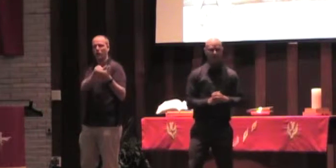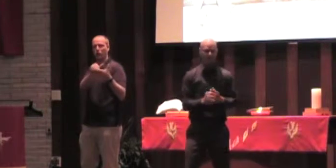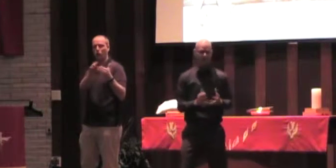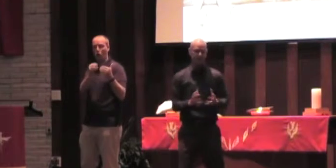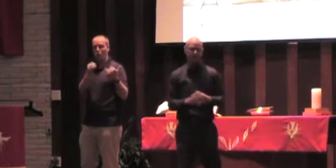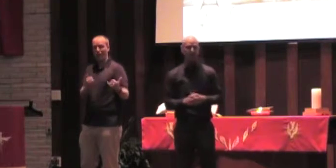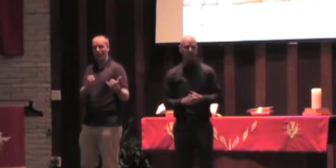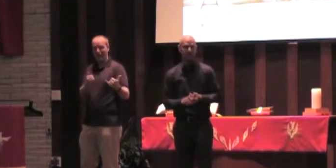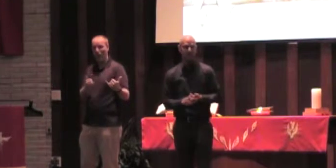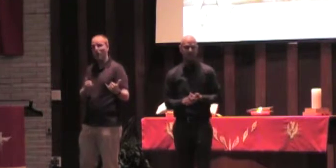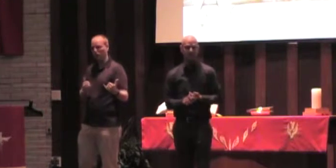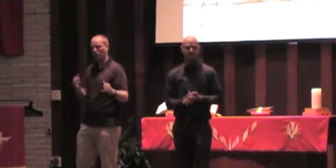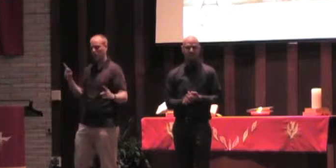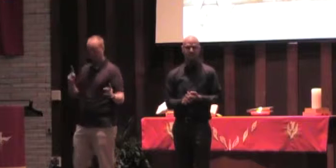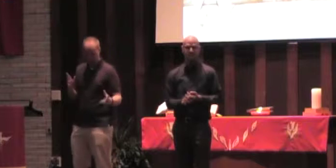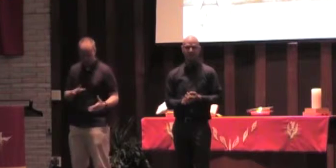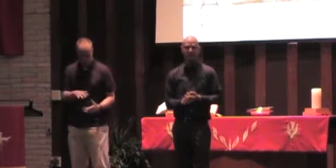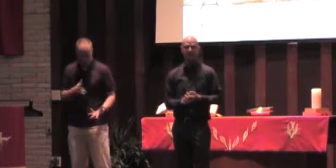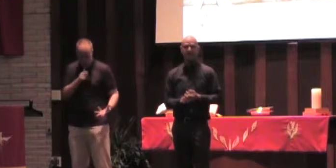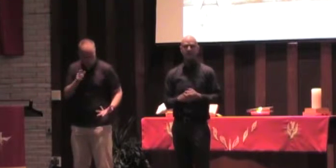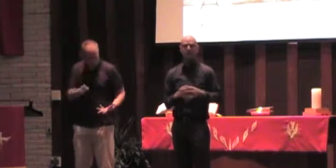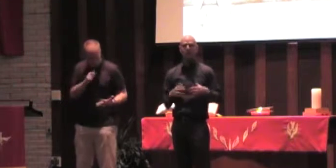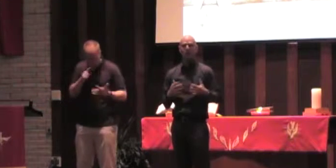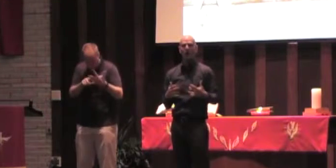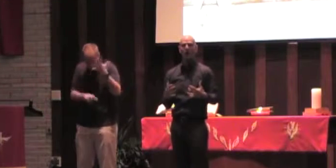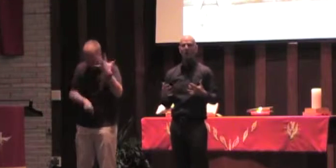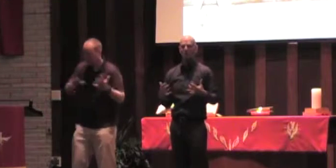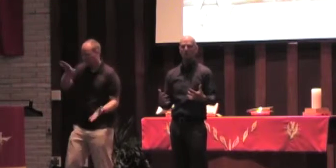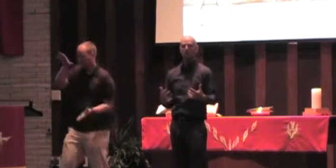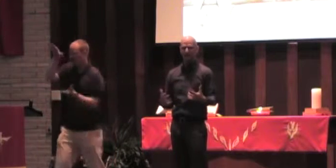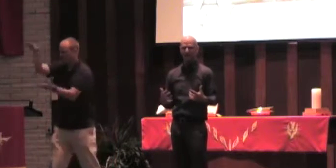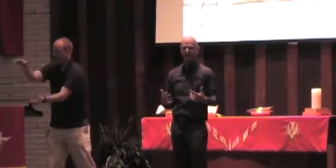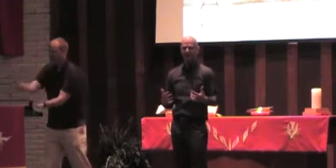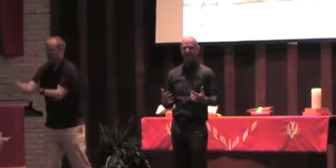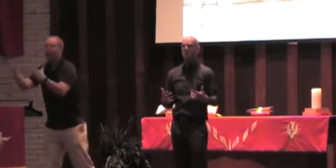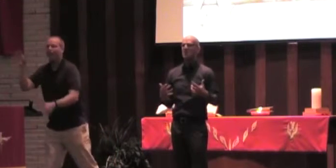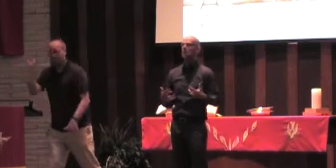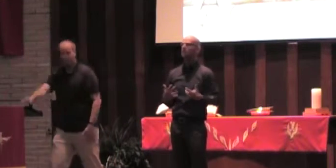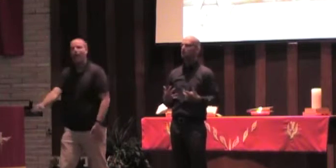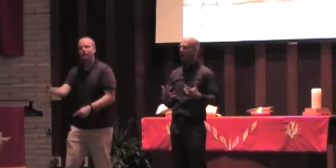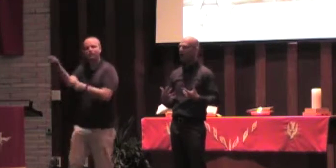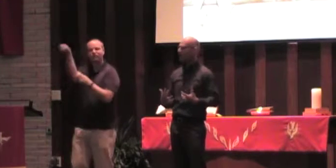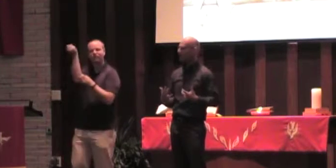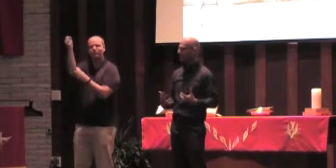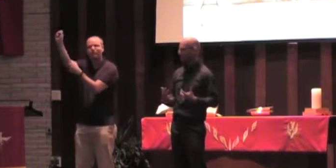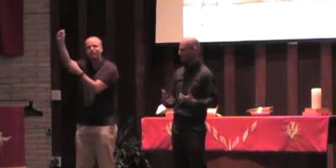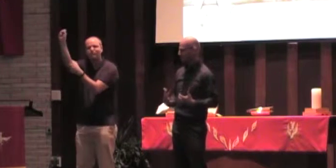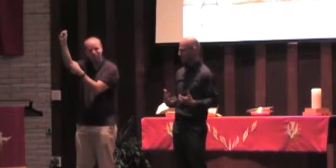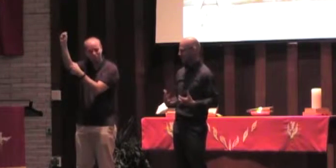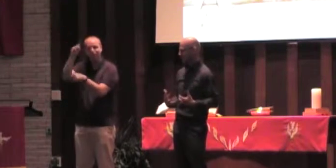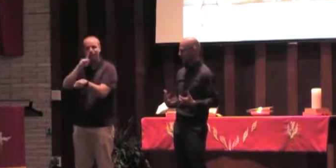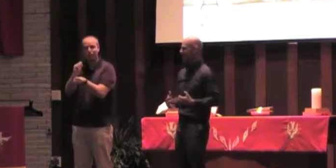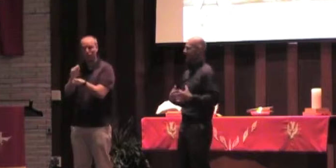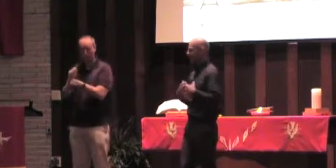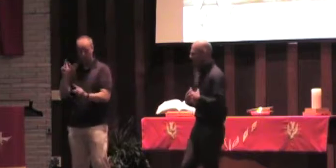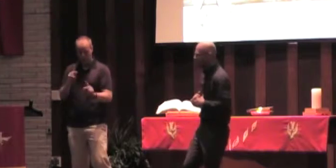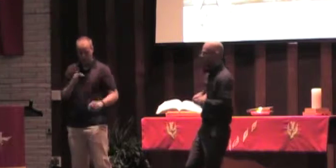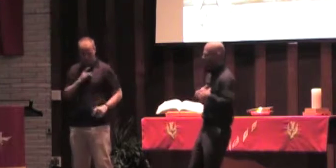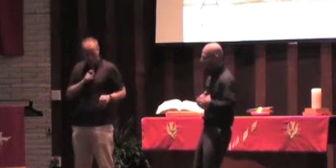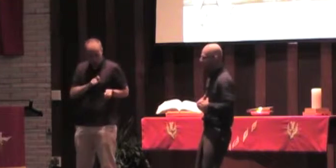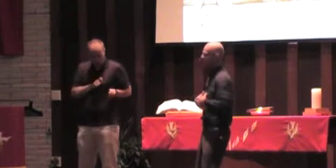in today's currency. This is what we call a movement. People's hearts are being moved.